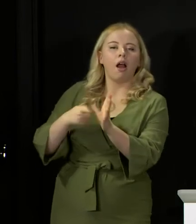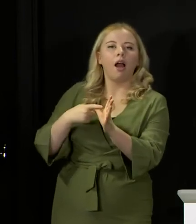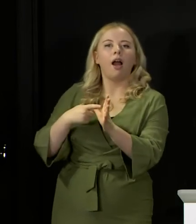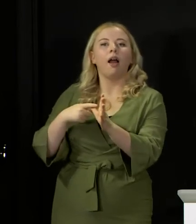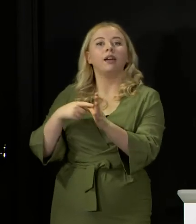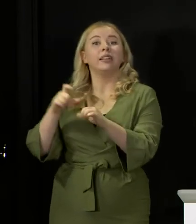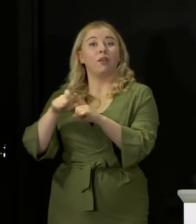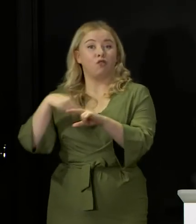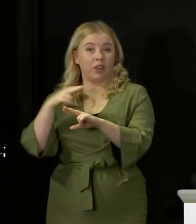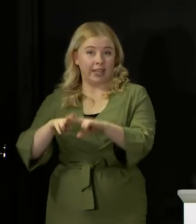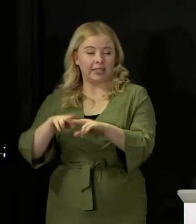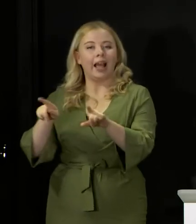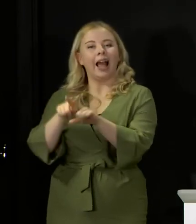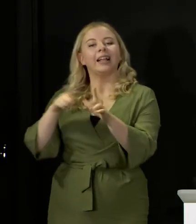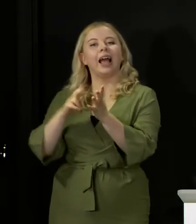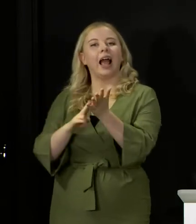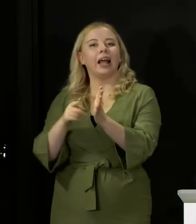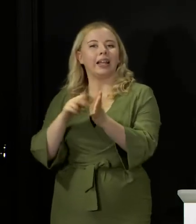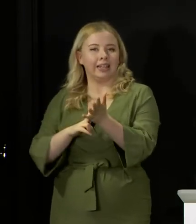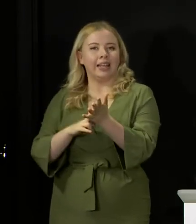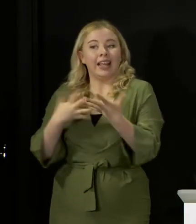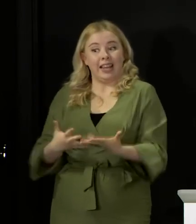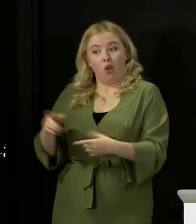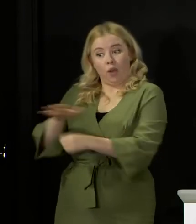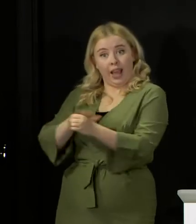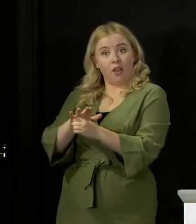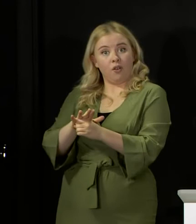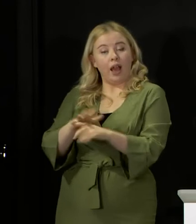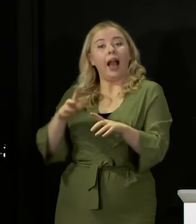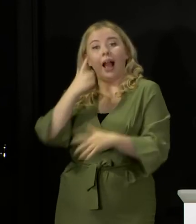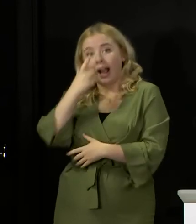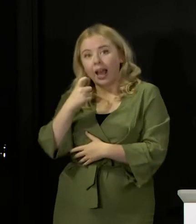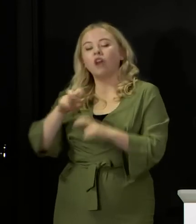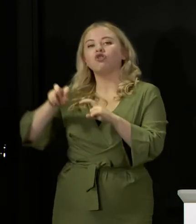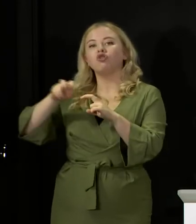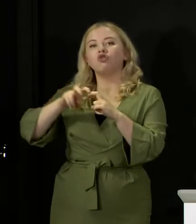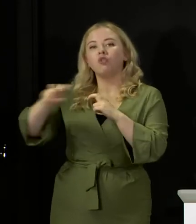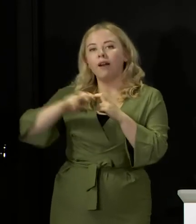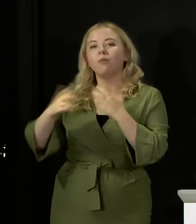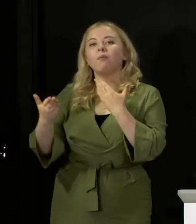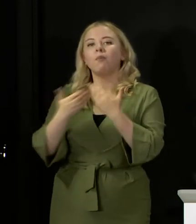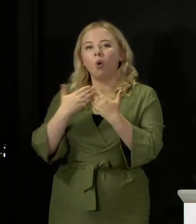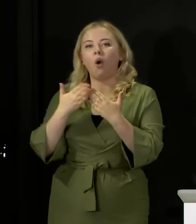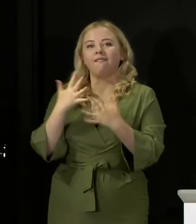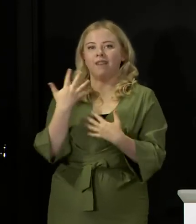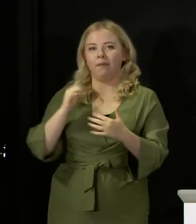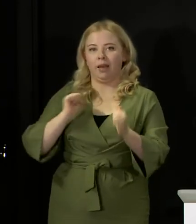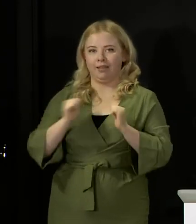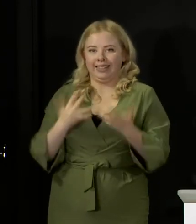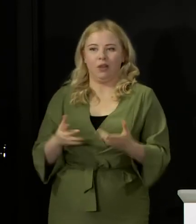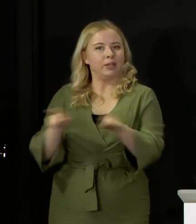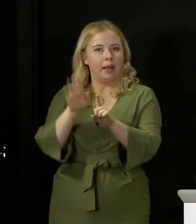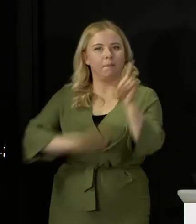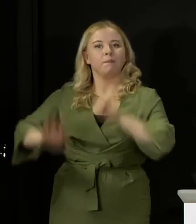advice now is that people in these areas, like everyone else in Scotland, can travel more than five miles for leisure purposes. However, like everyone